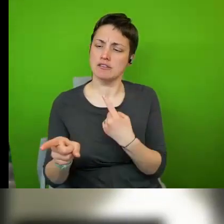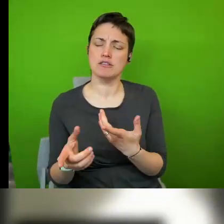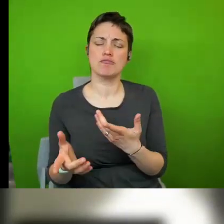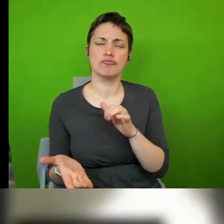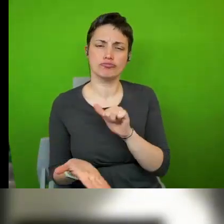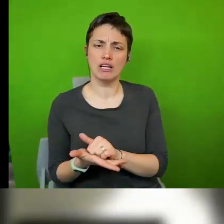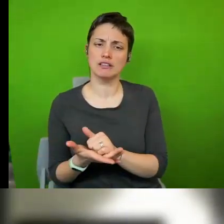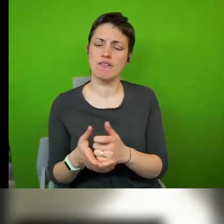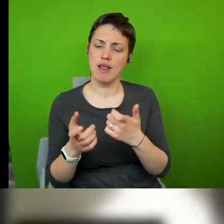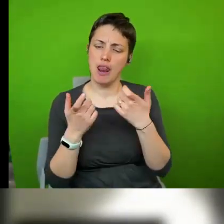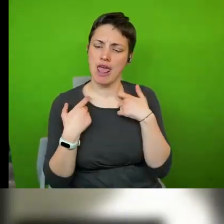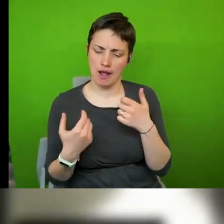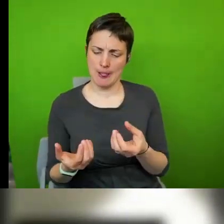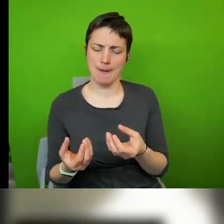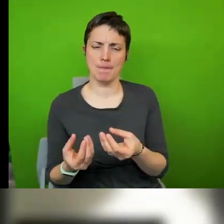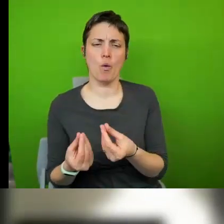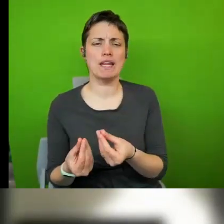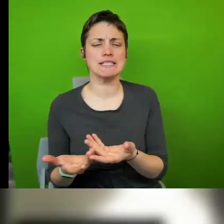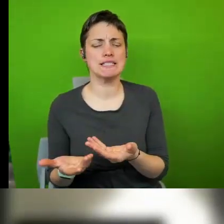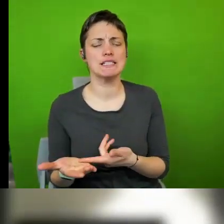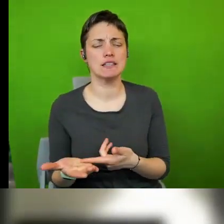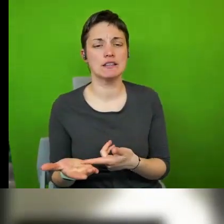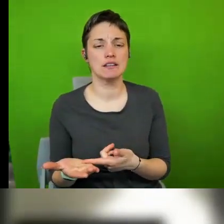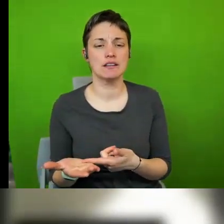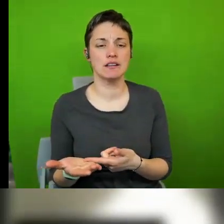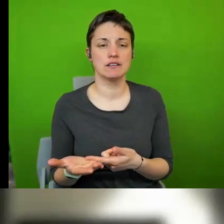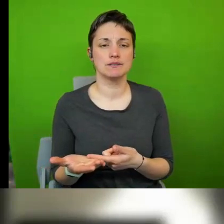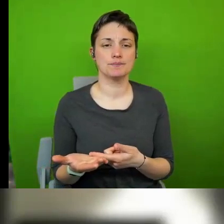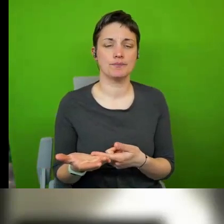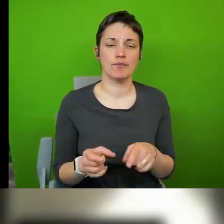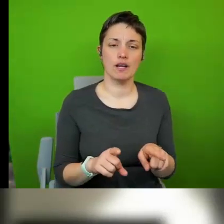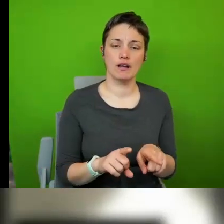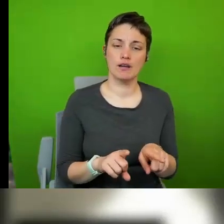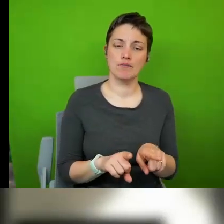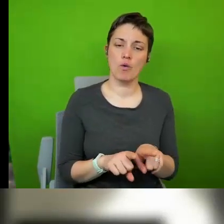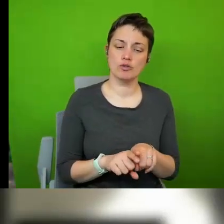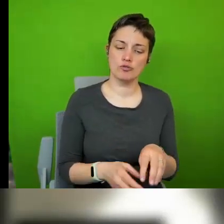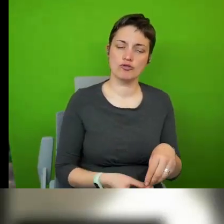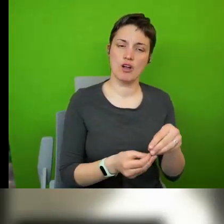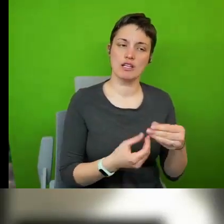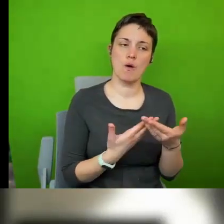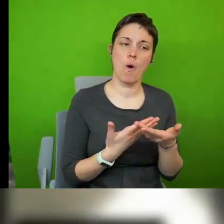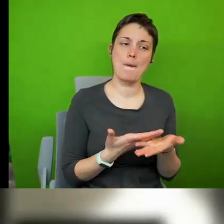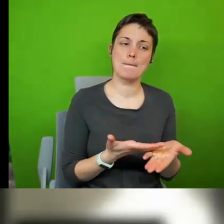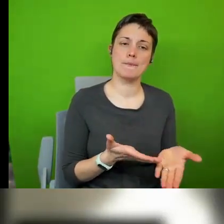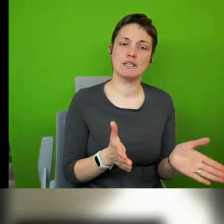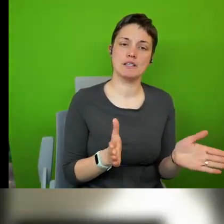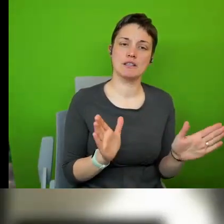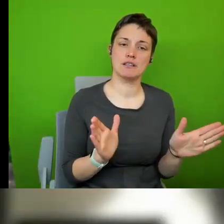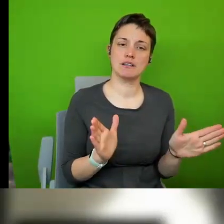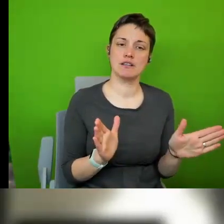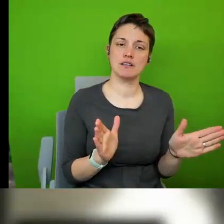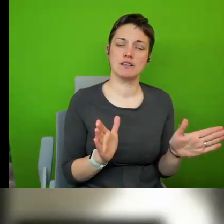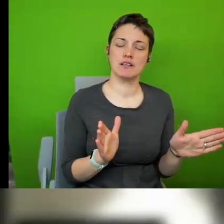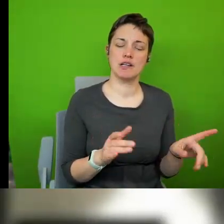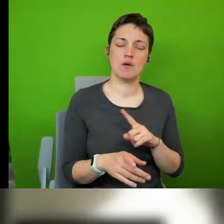legal quality to it but it is also constructed more openly in that it's not necessarily based